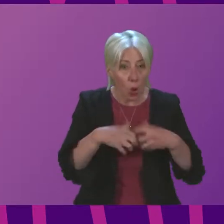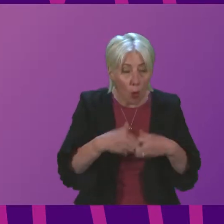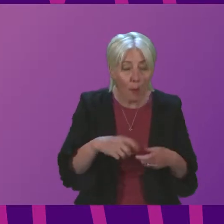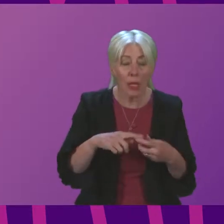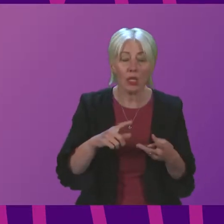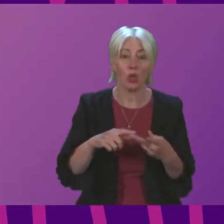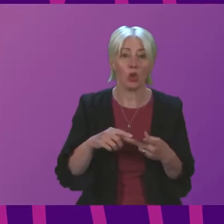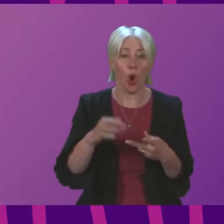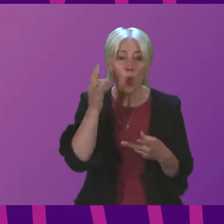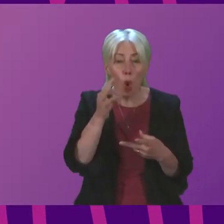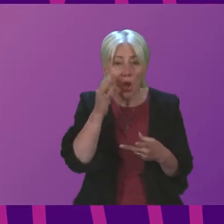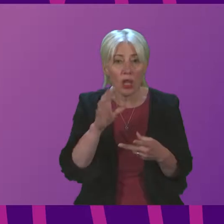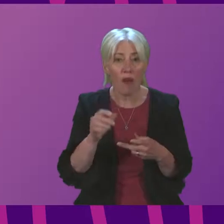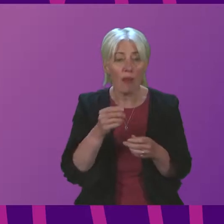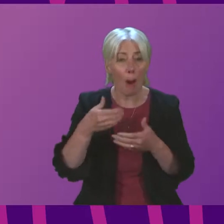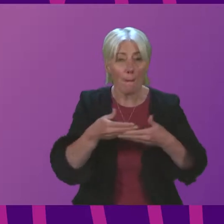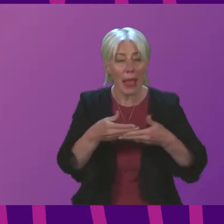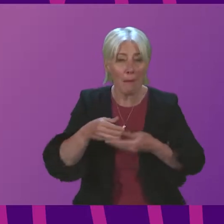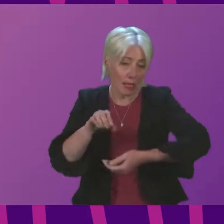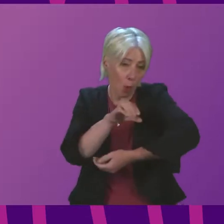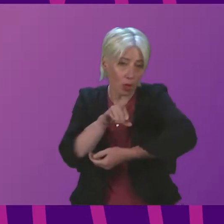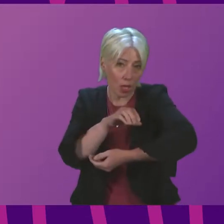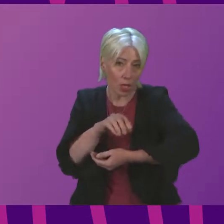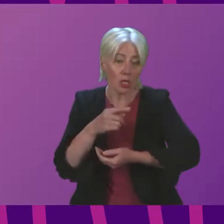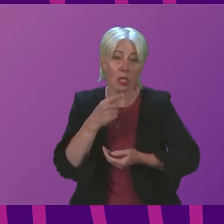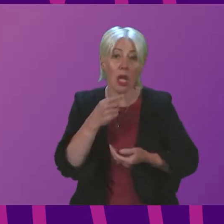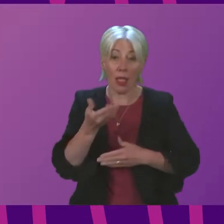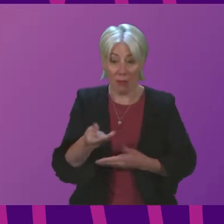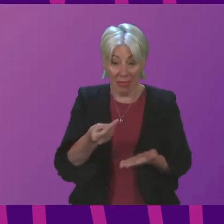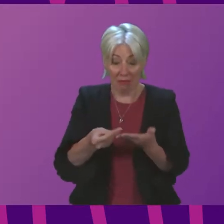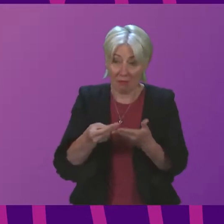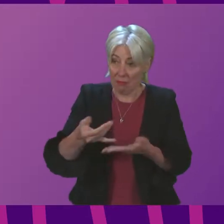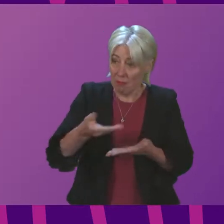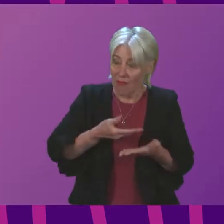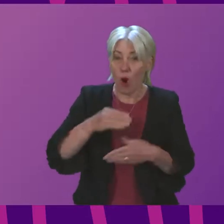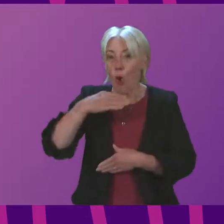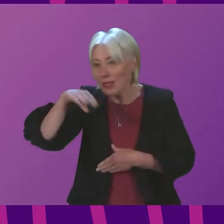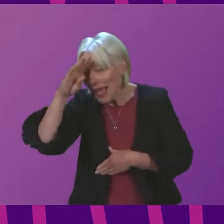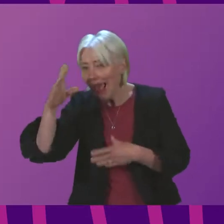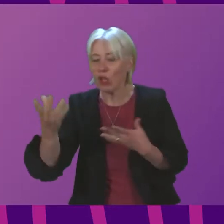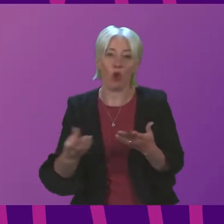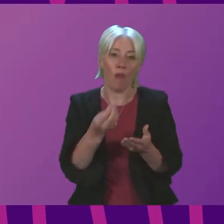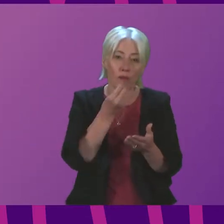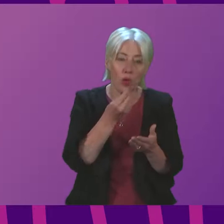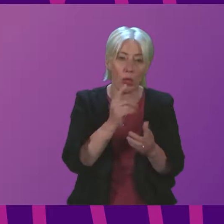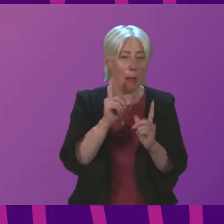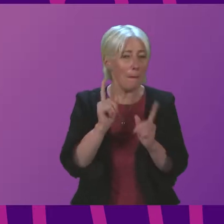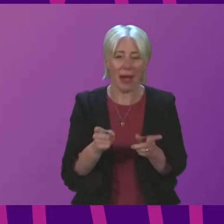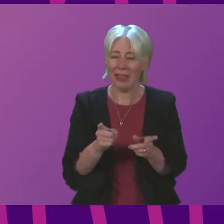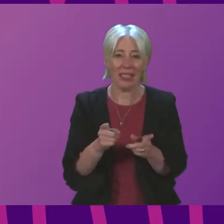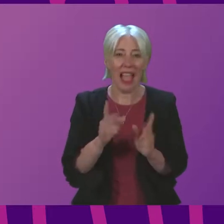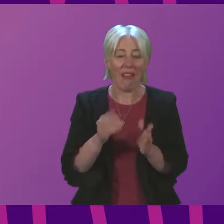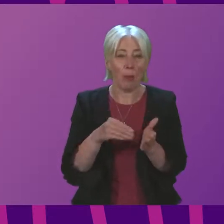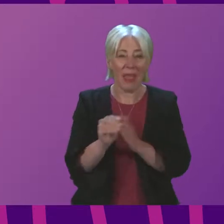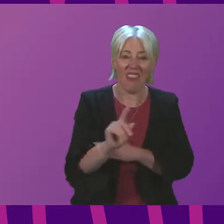sterilise baby bottles. They've been offered reimbursement for takeaways and hotels but cannot meet the upfront costs. Once again,